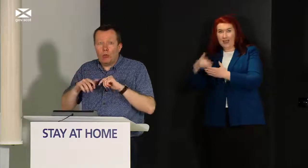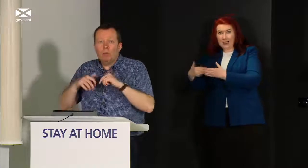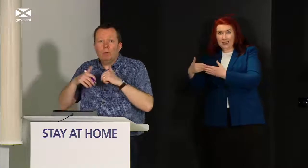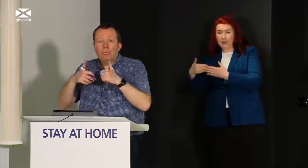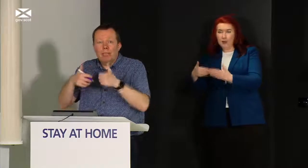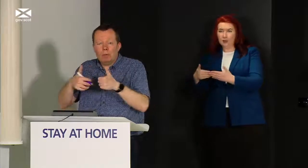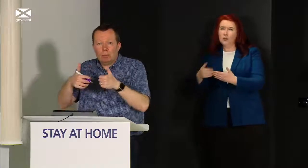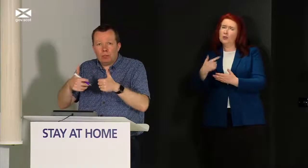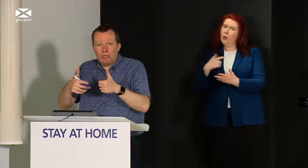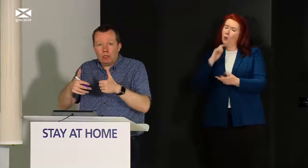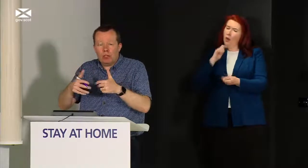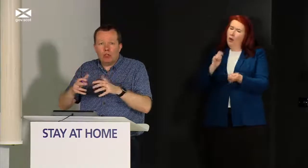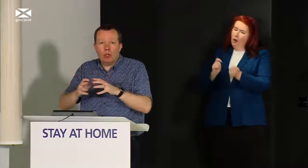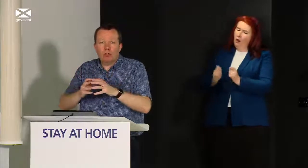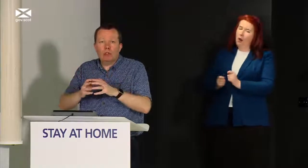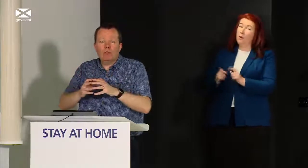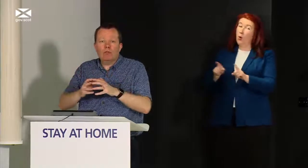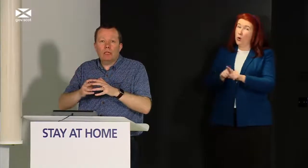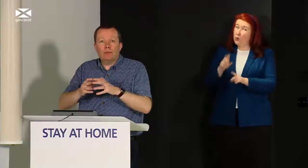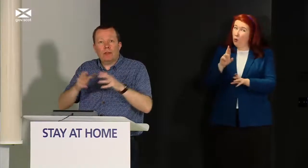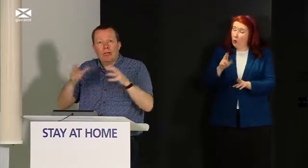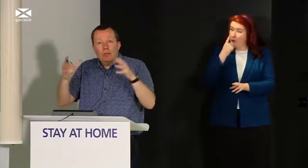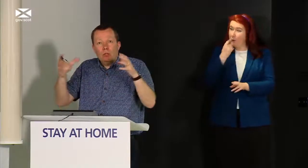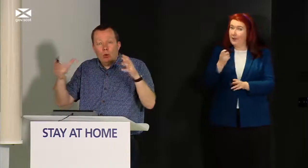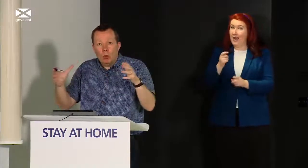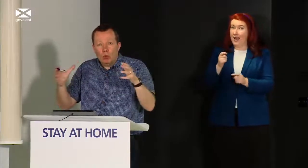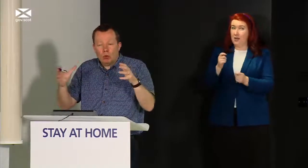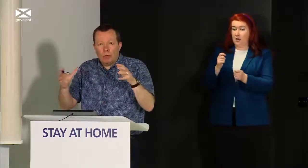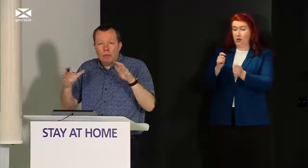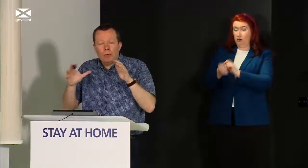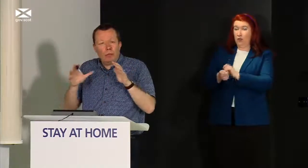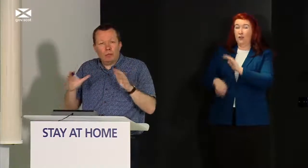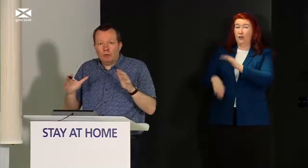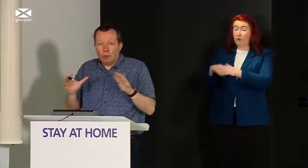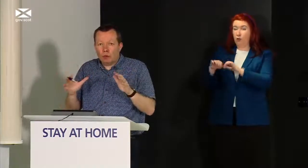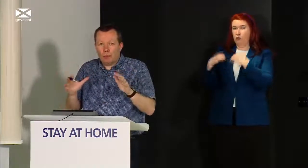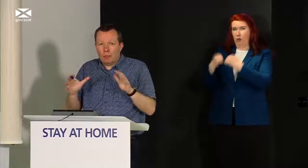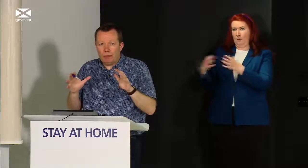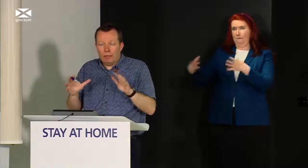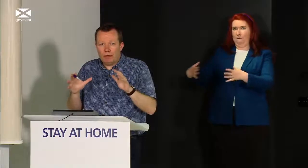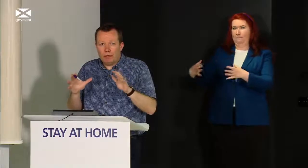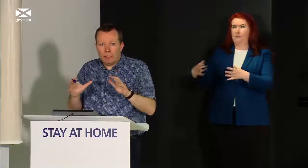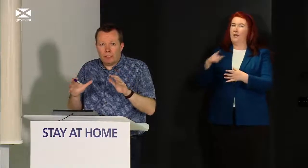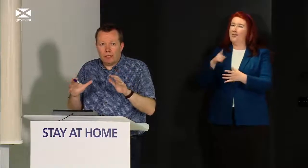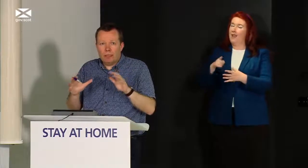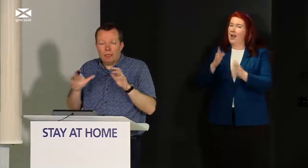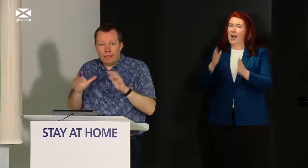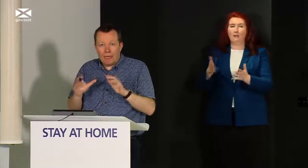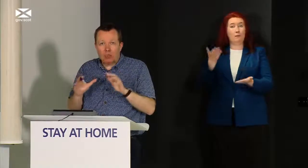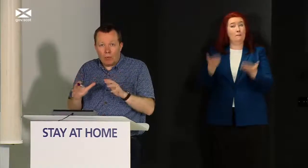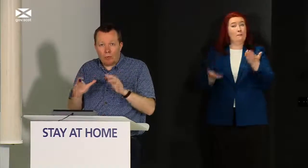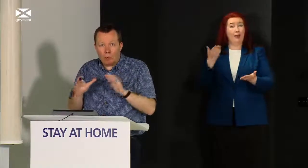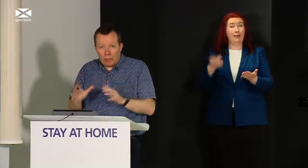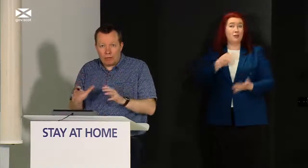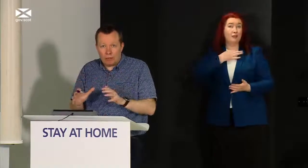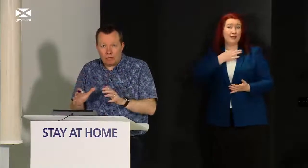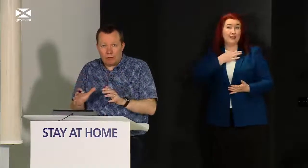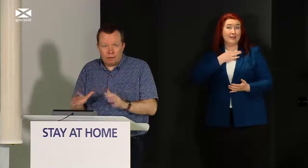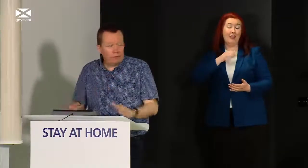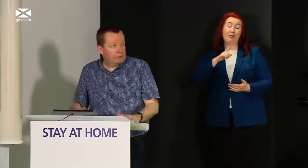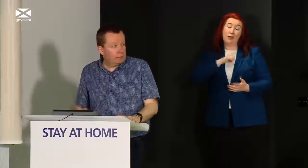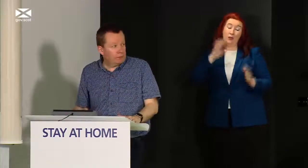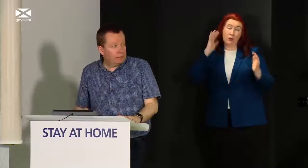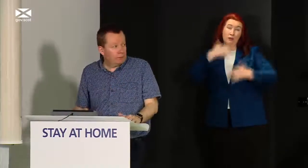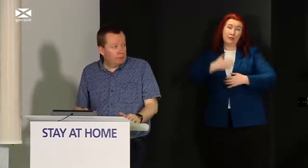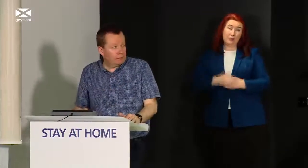also be able to potentially adjust the advice for that whole group but that will of course be a balance of risk and that's why we're worried about